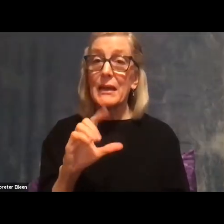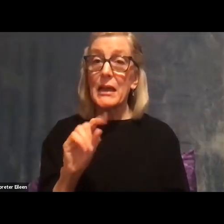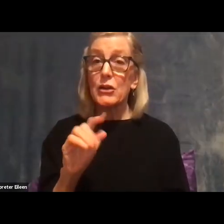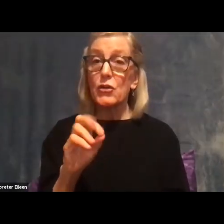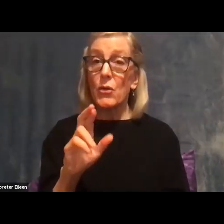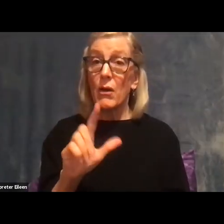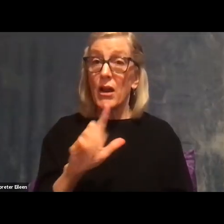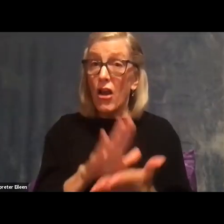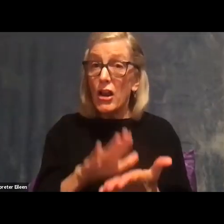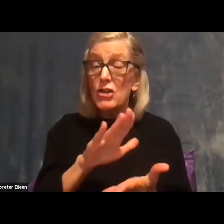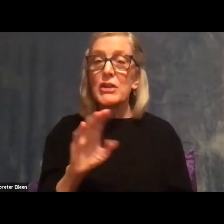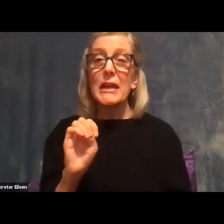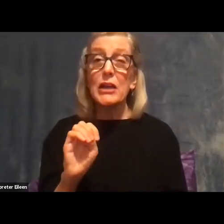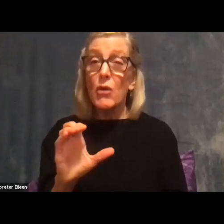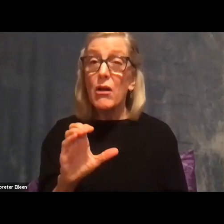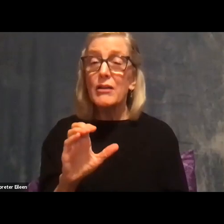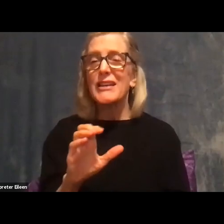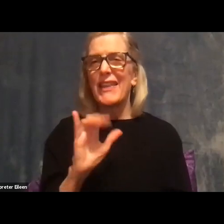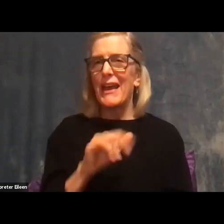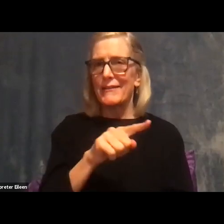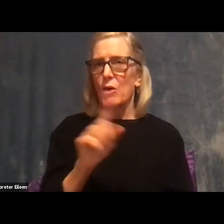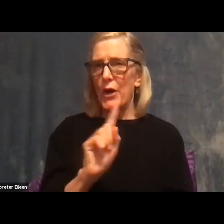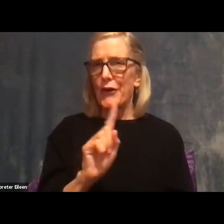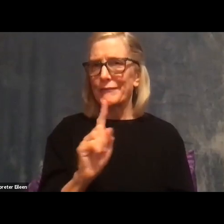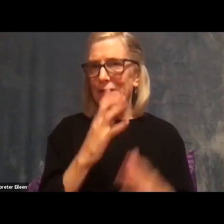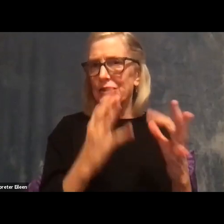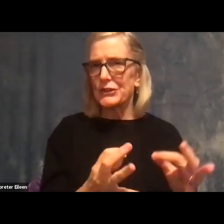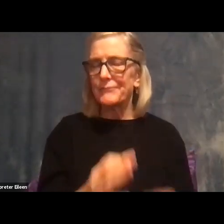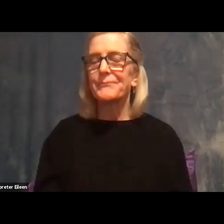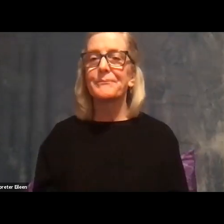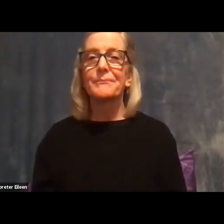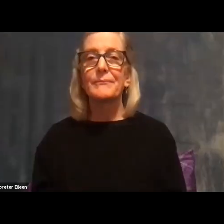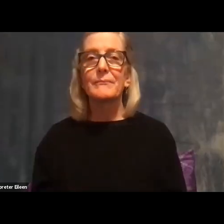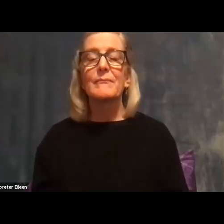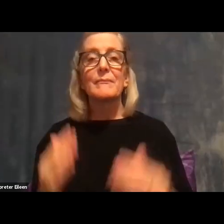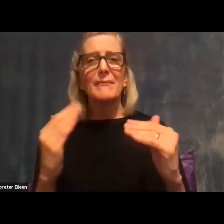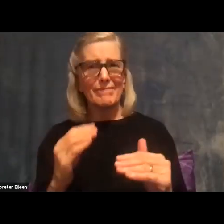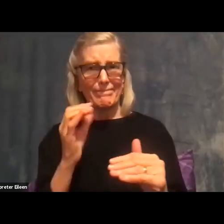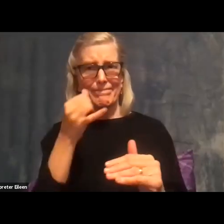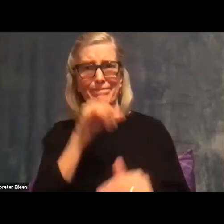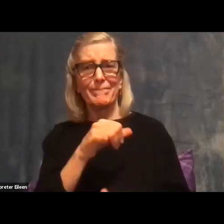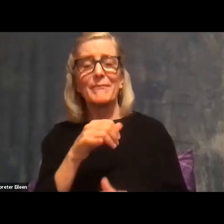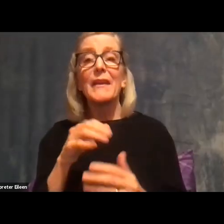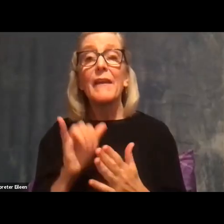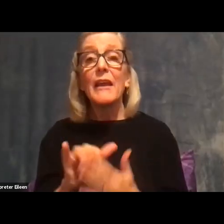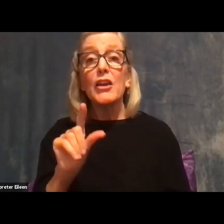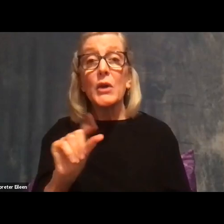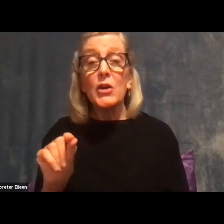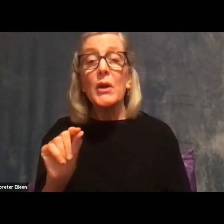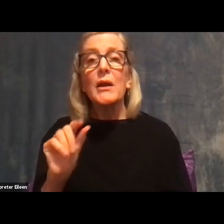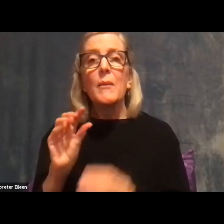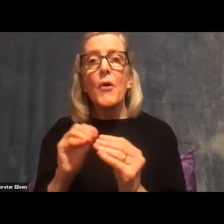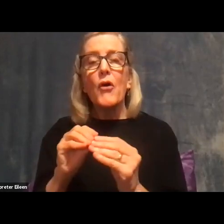Getting a little bit more wonky though, uh, pollsters in 2020 are better at accounting for respondents level of education as well.